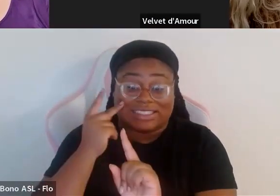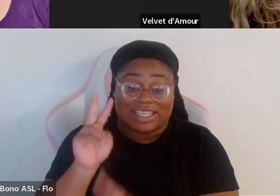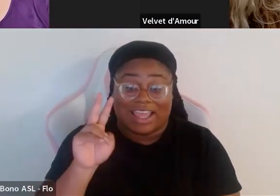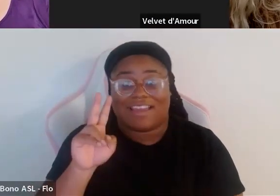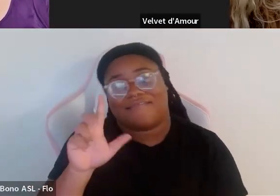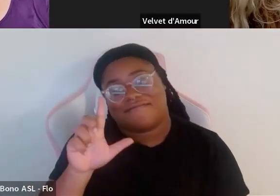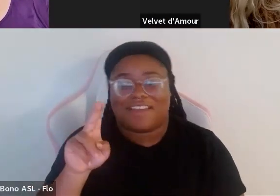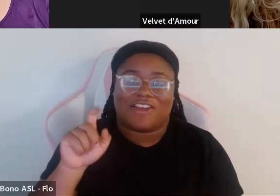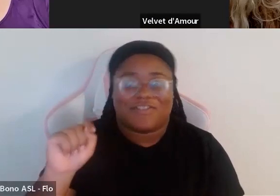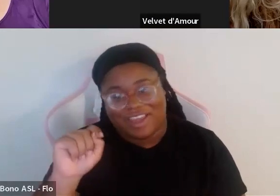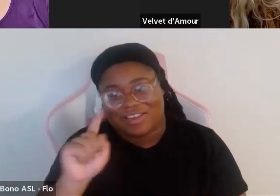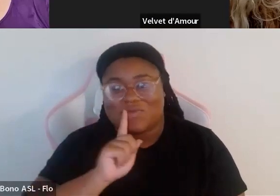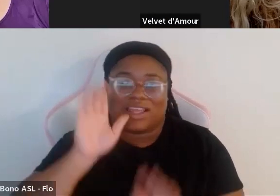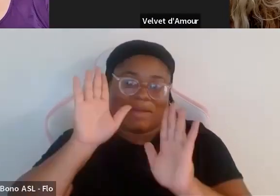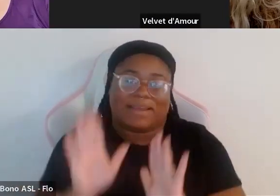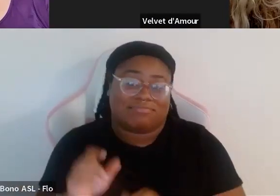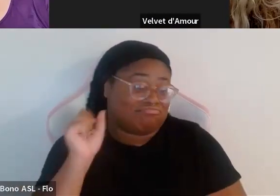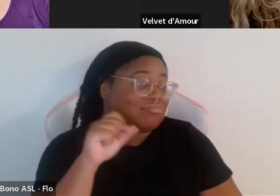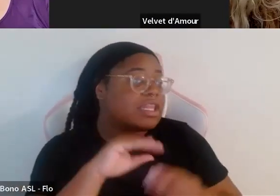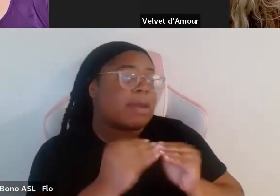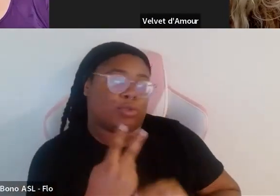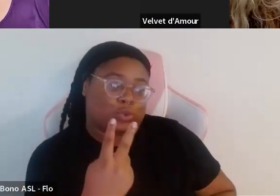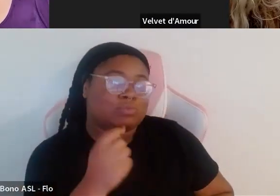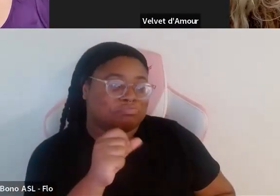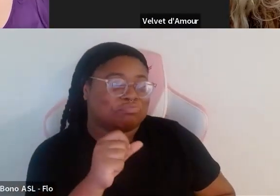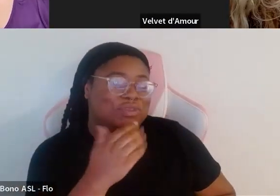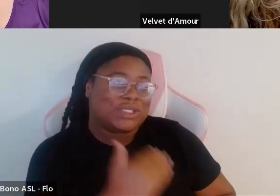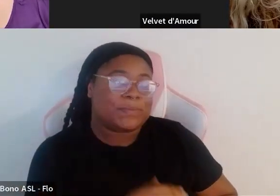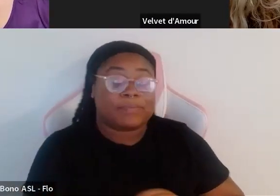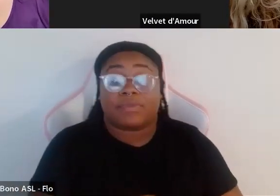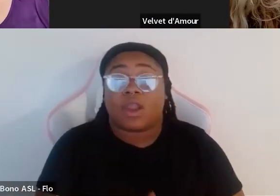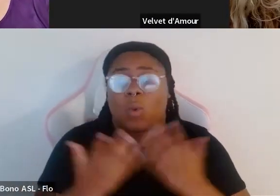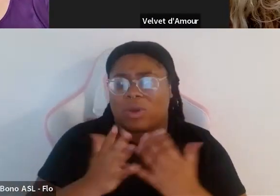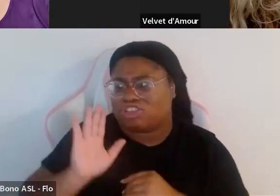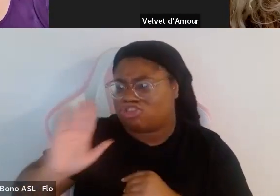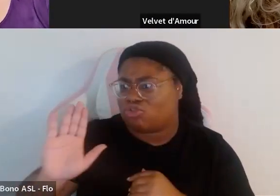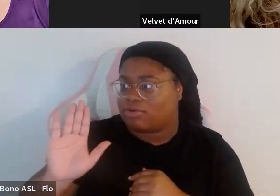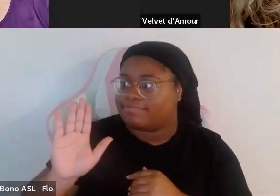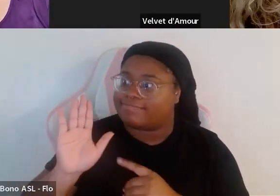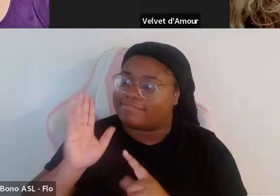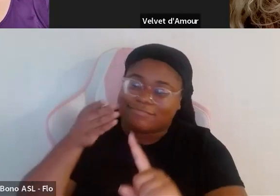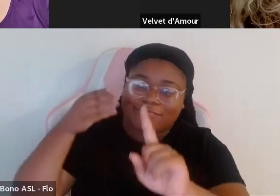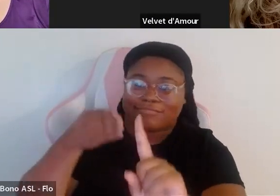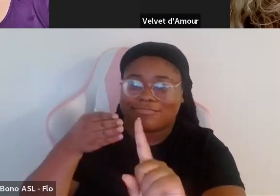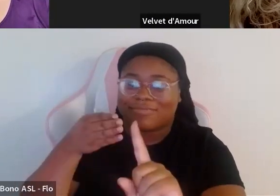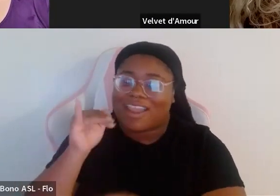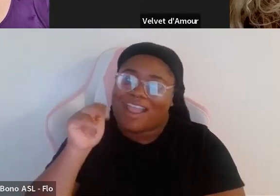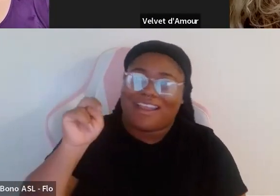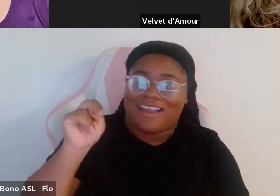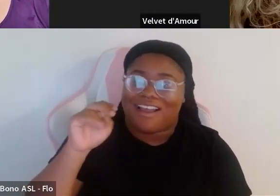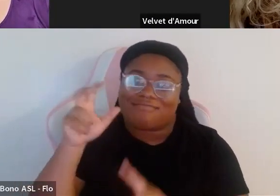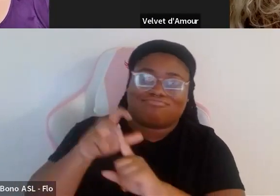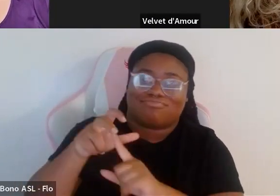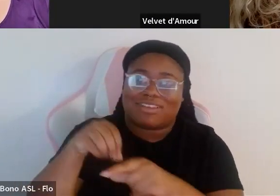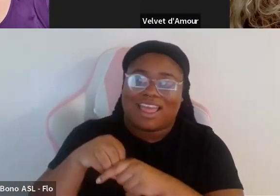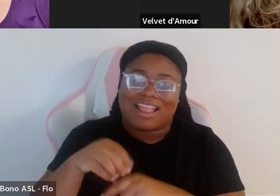it's amazing thank you so who are some of your um icons in the fat community you